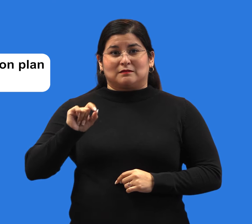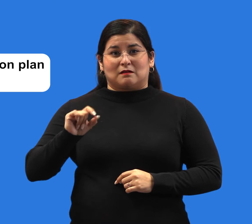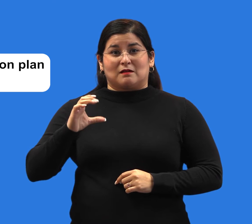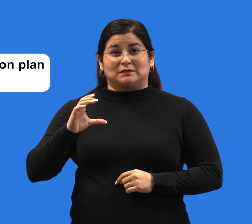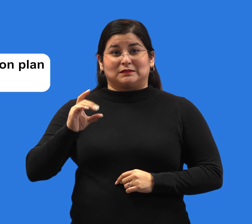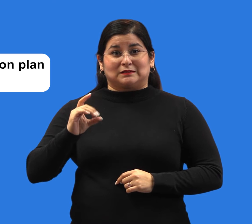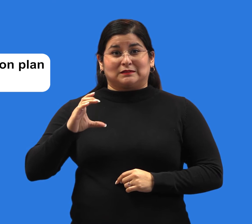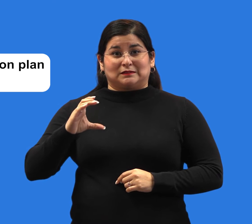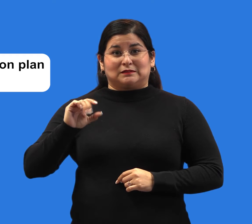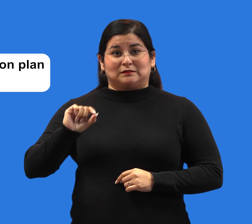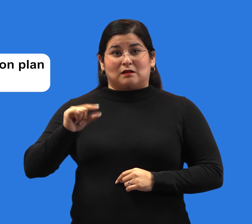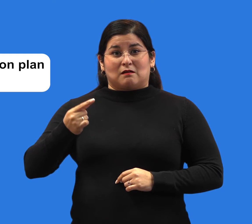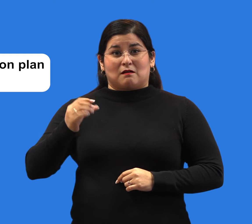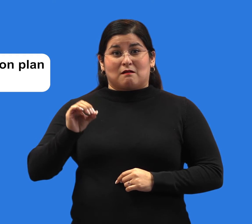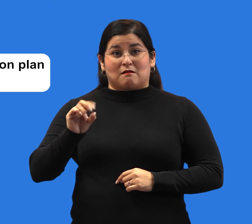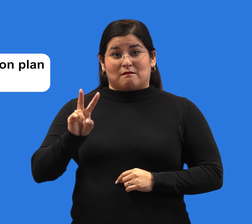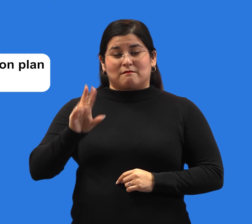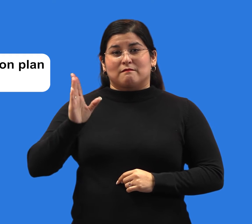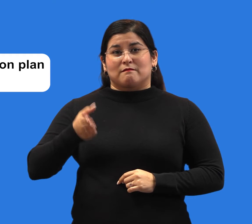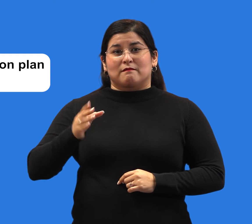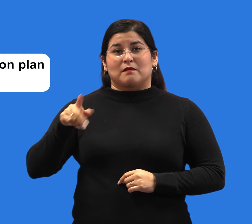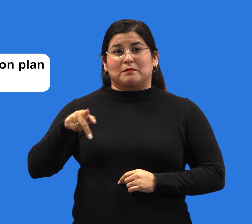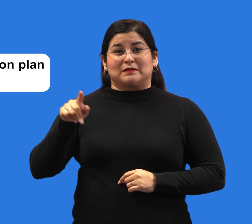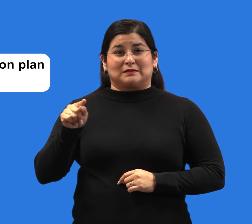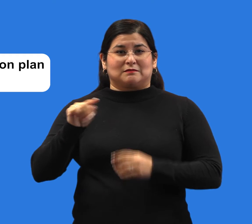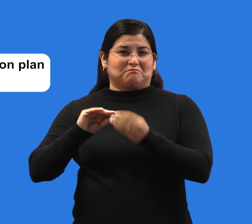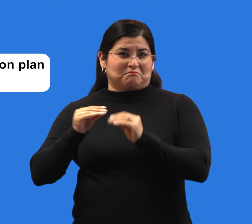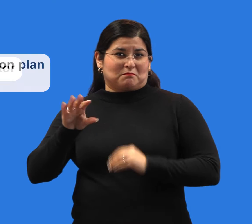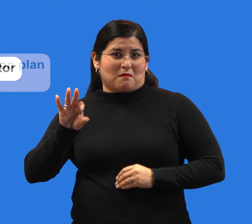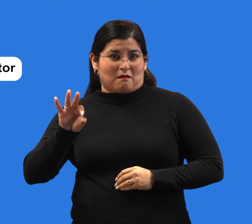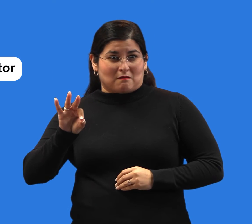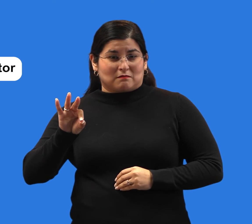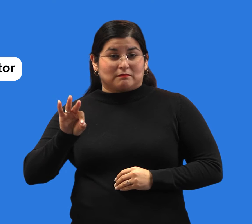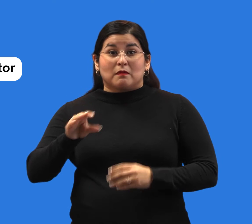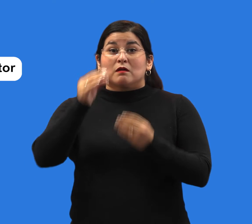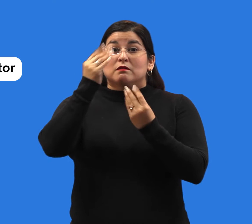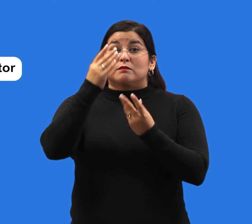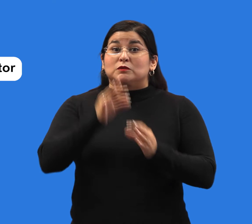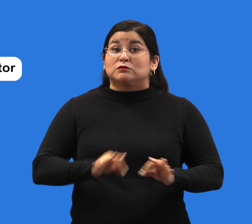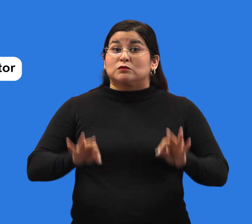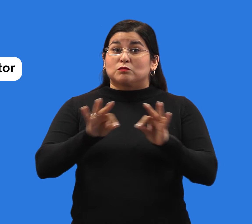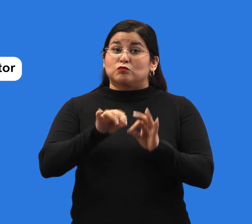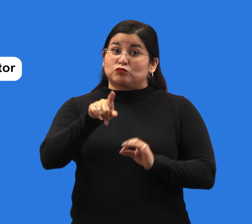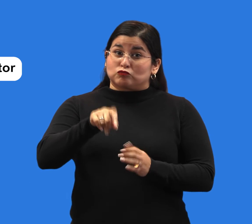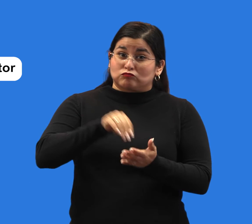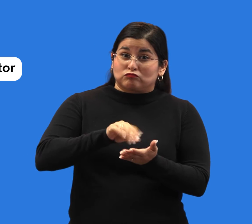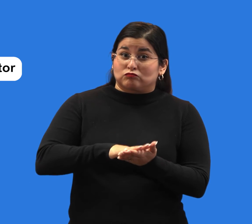-T-9. Here's some important information you may want to include